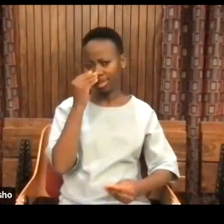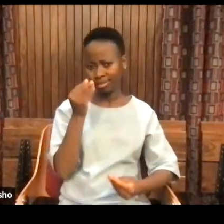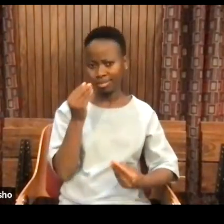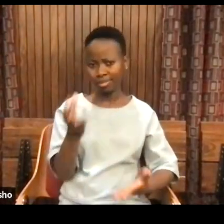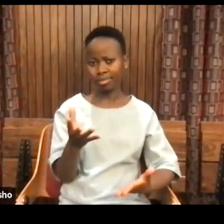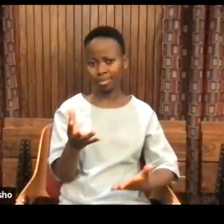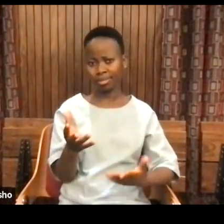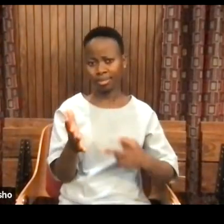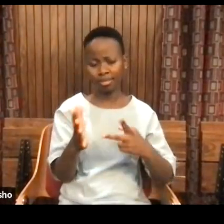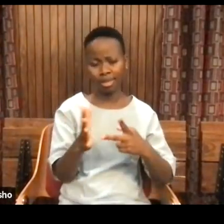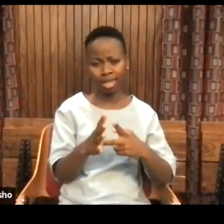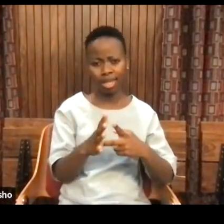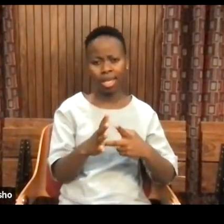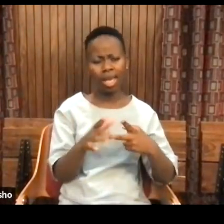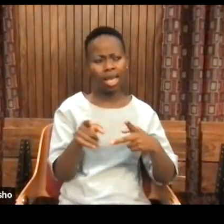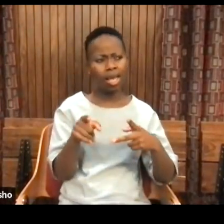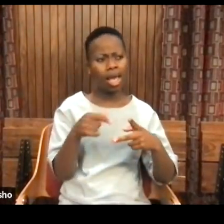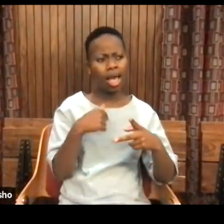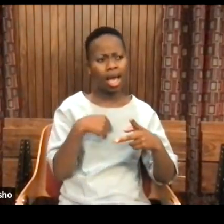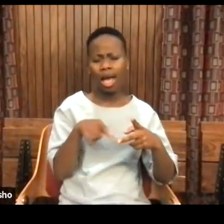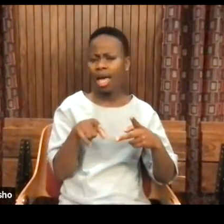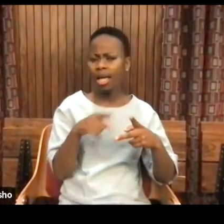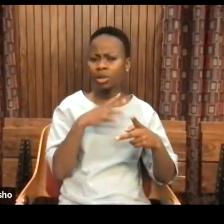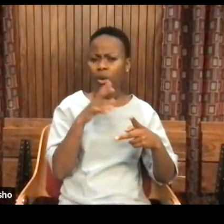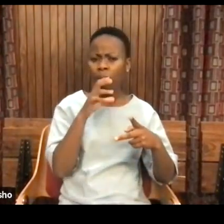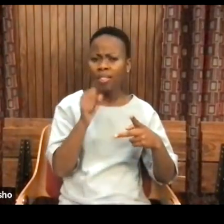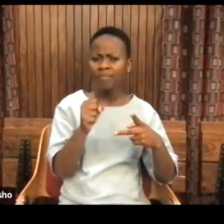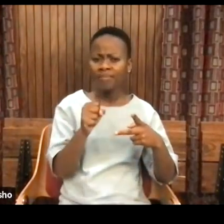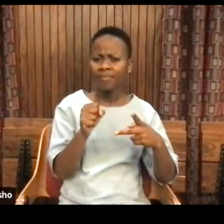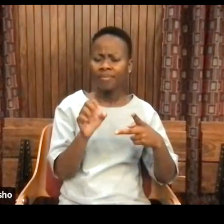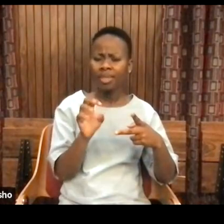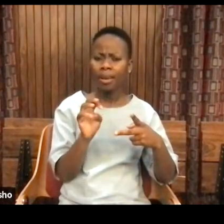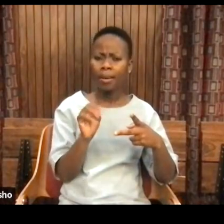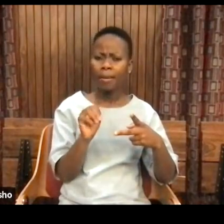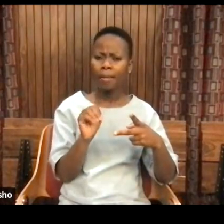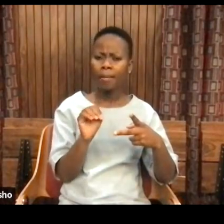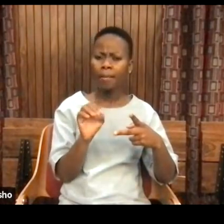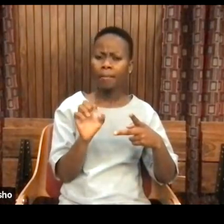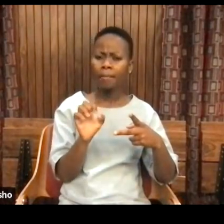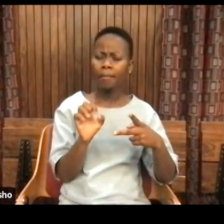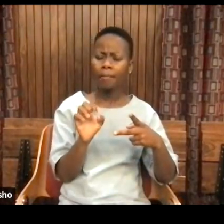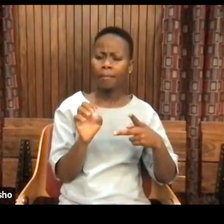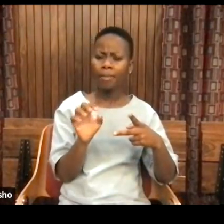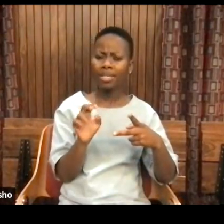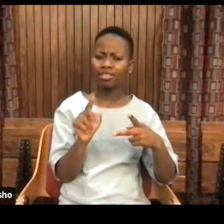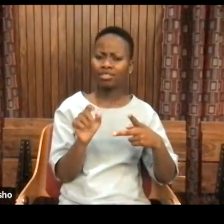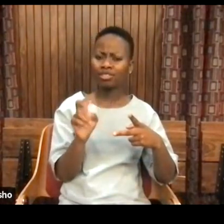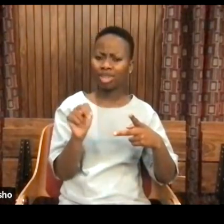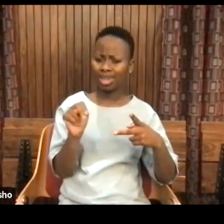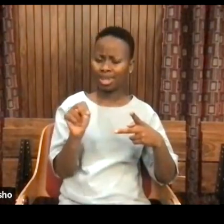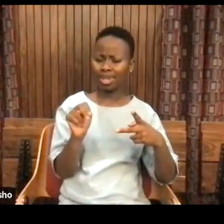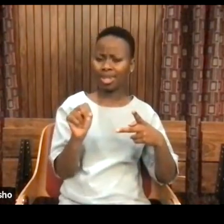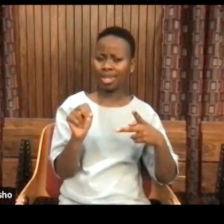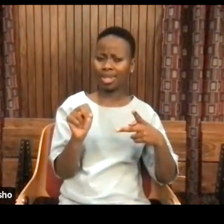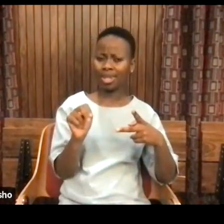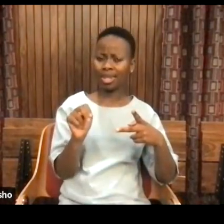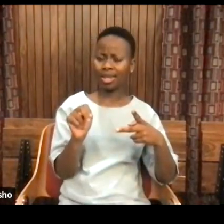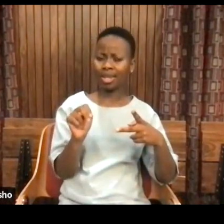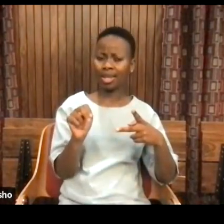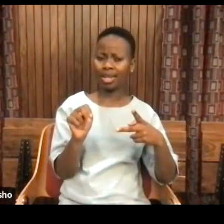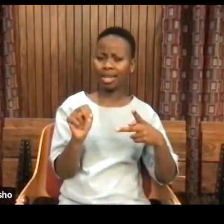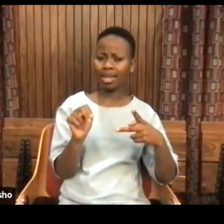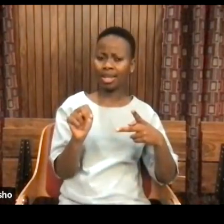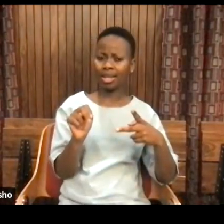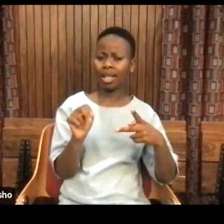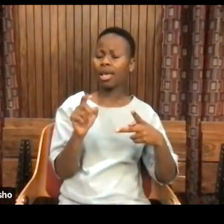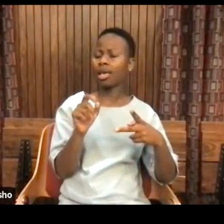is I don't believe in lynchings. And we are at a point where there are people by virtue of conviction